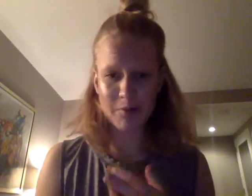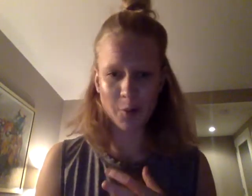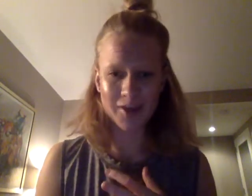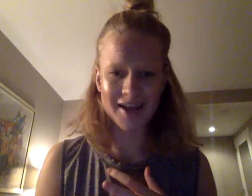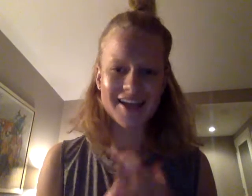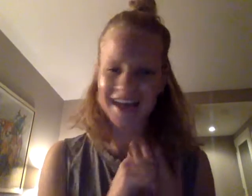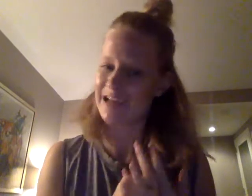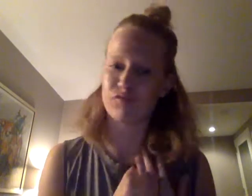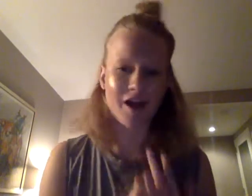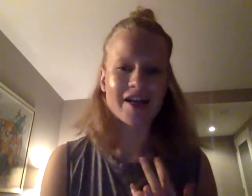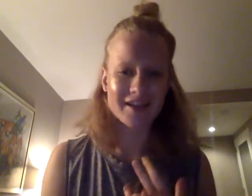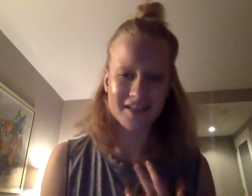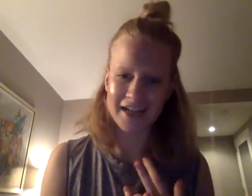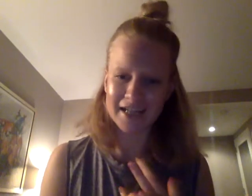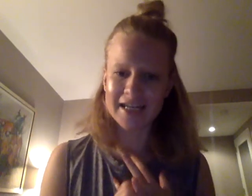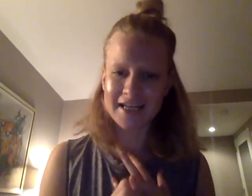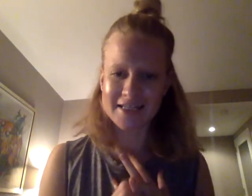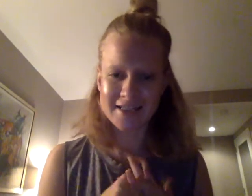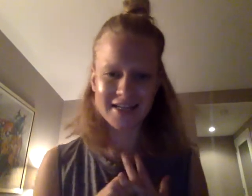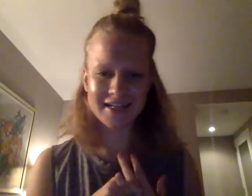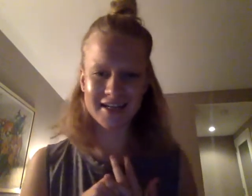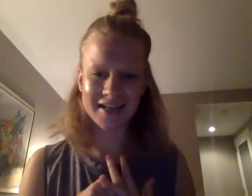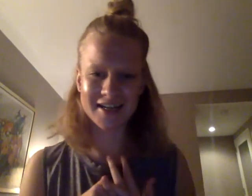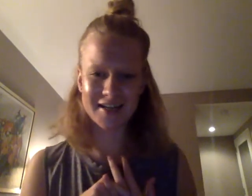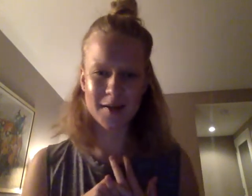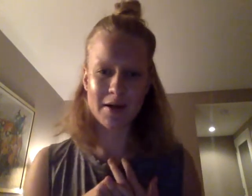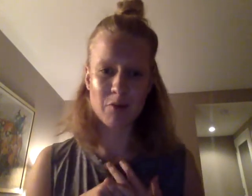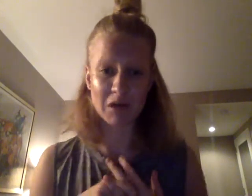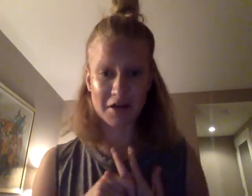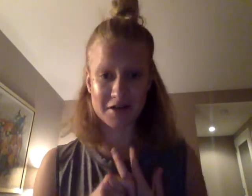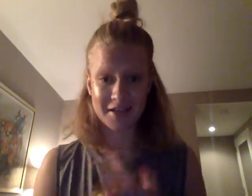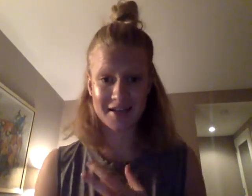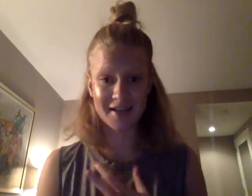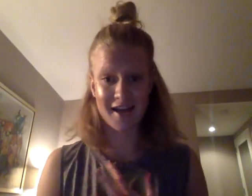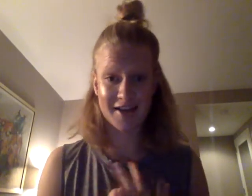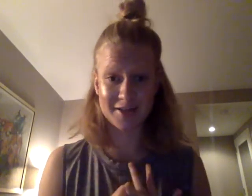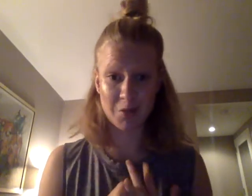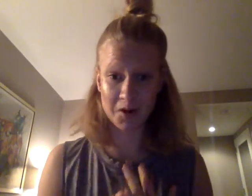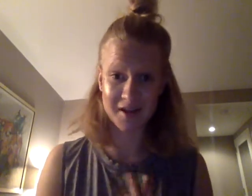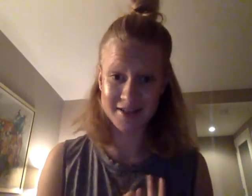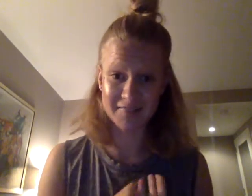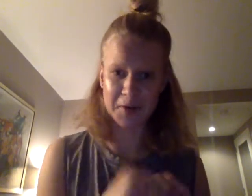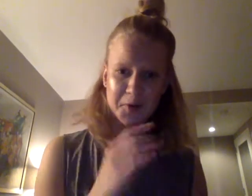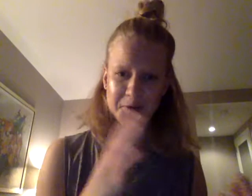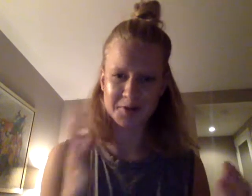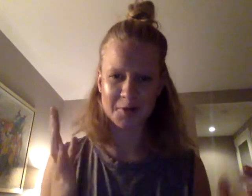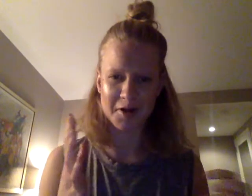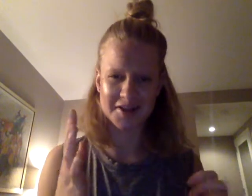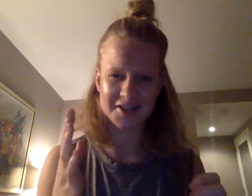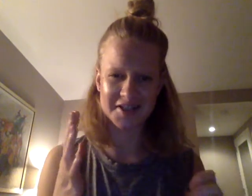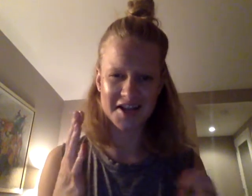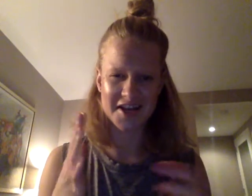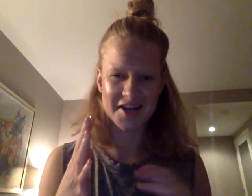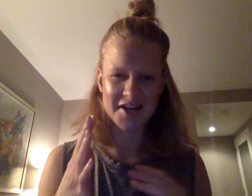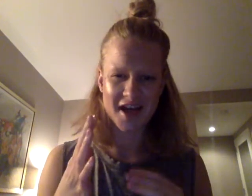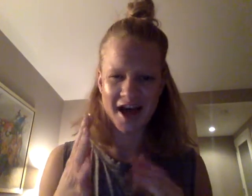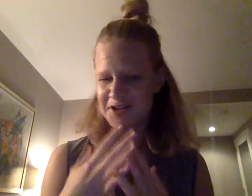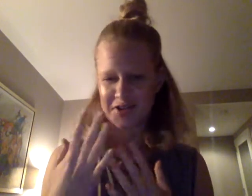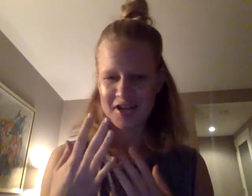will I get it right? Like, isn't it embarrassing and demoralizing if I go through this whole process and I actually